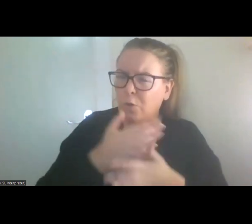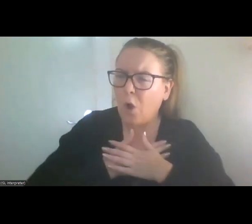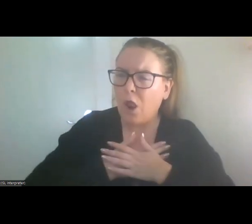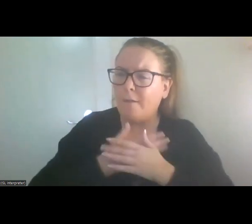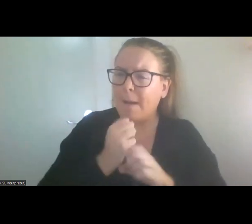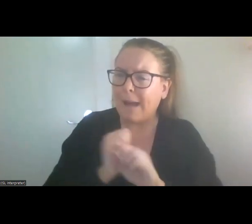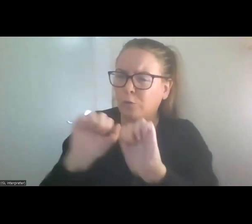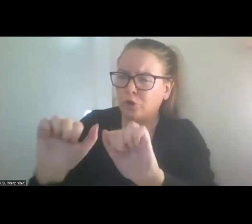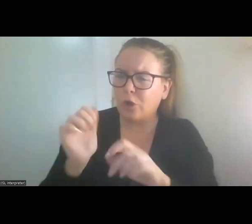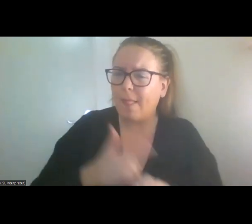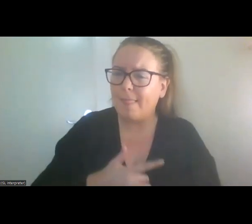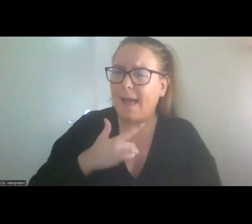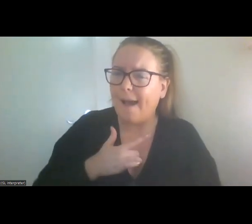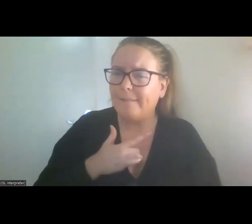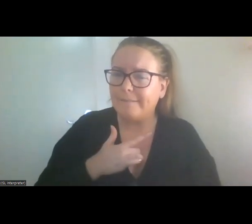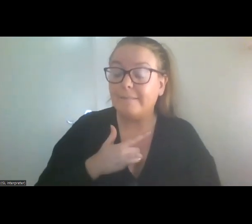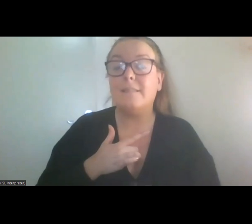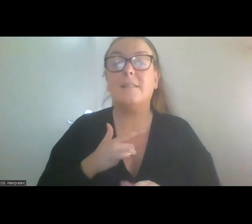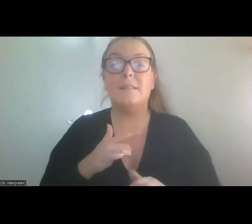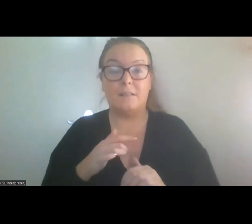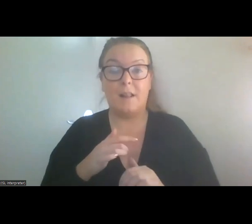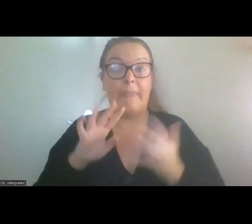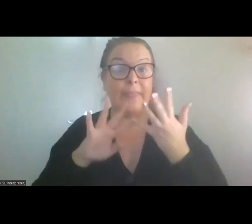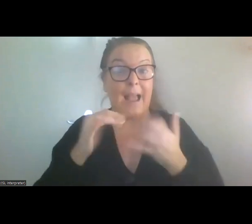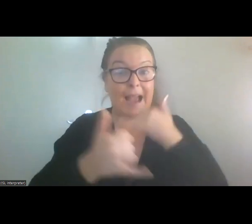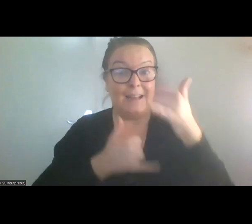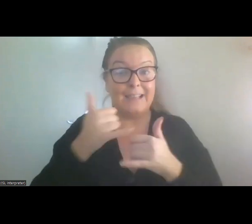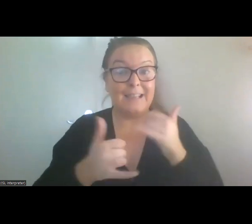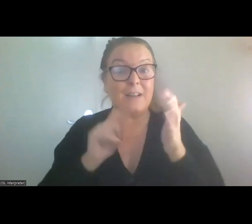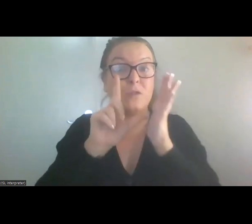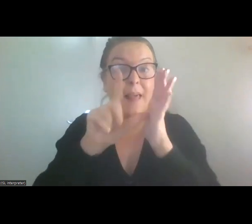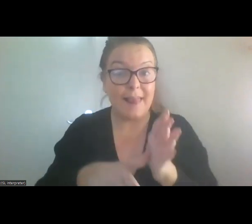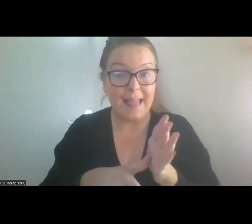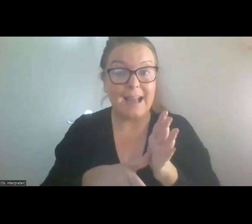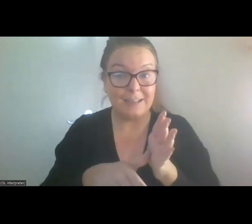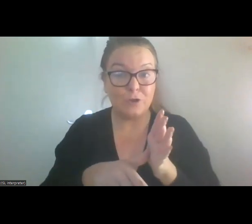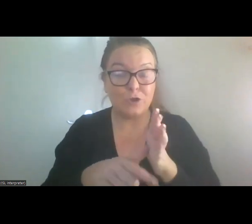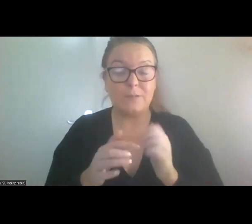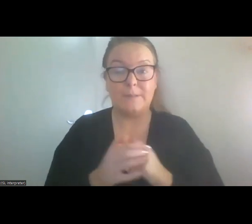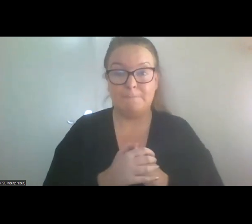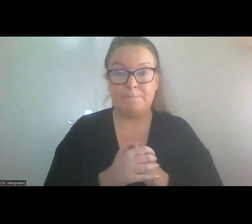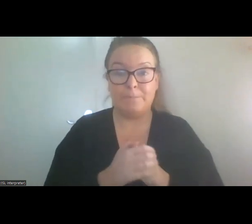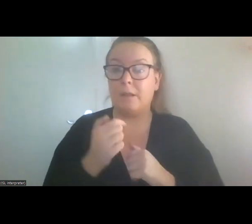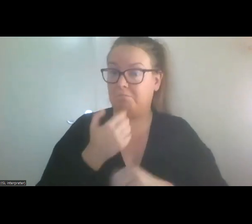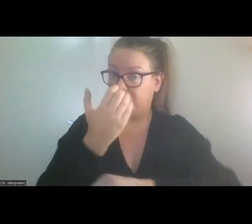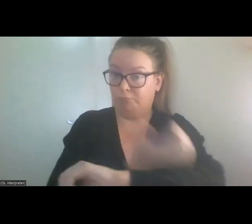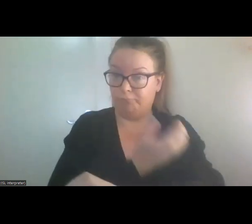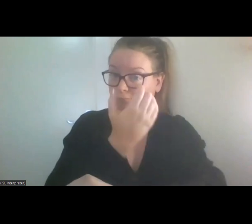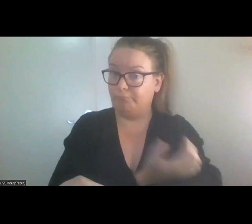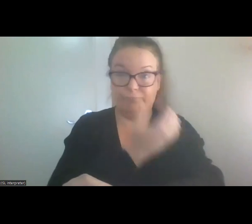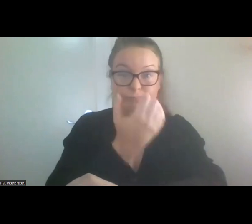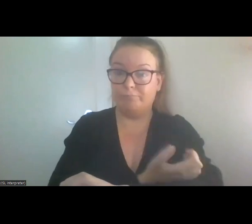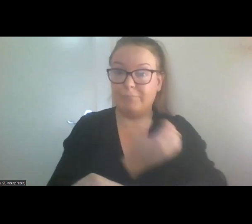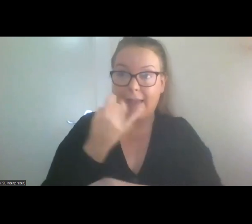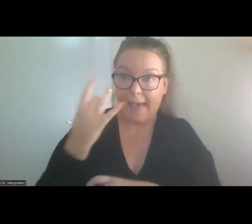life? Nine years later, I'm continuing to